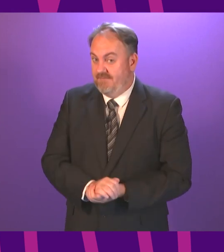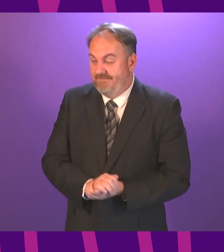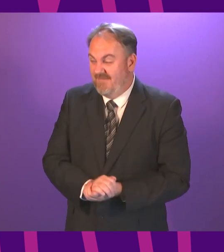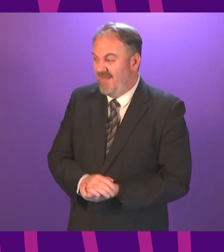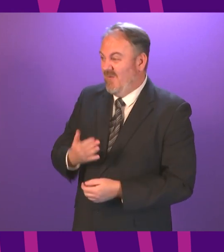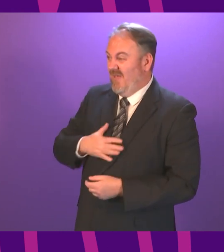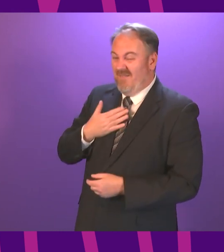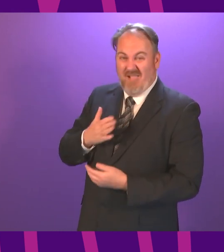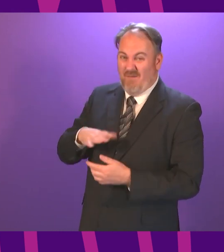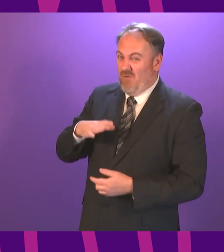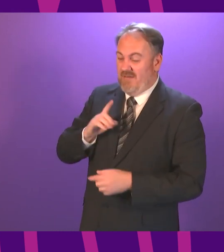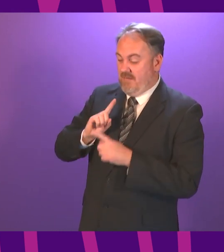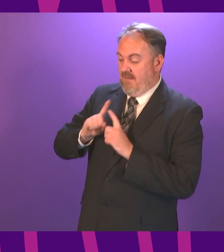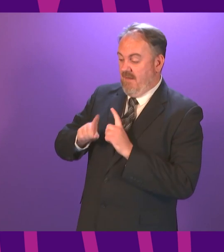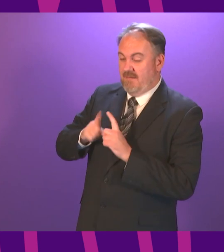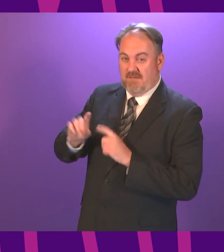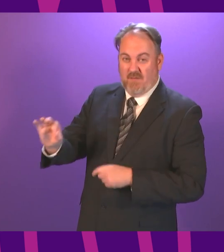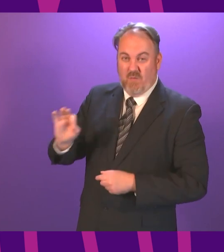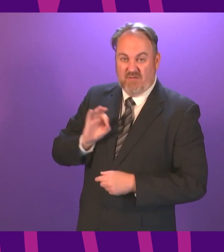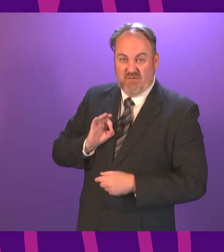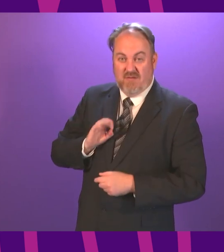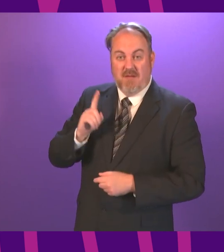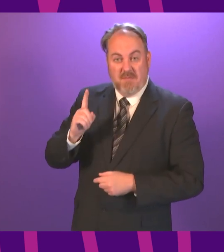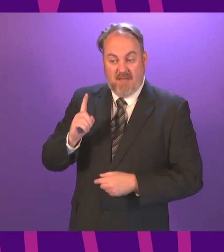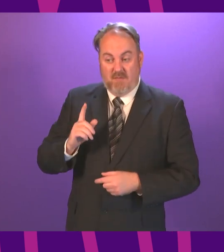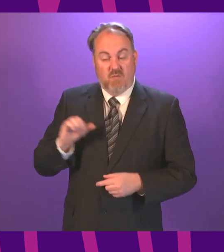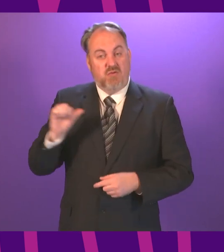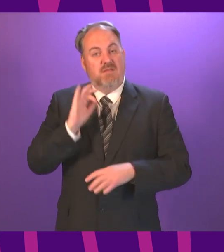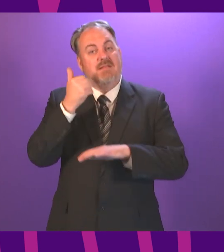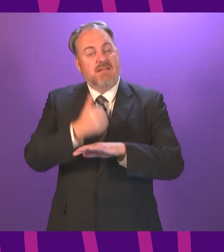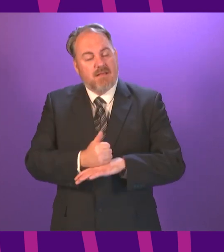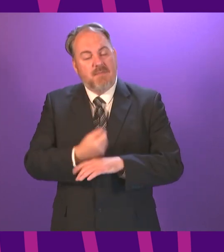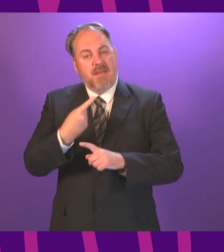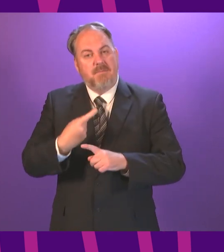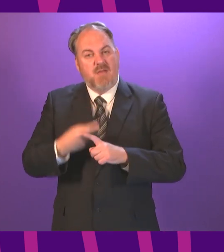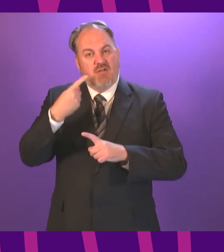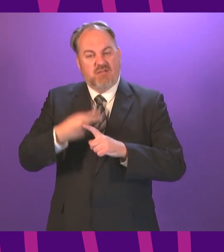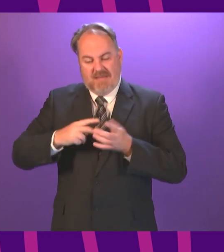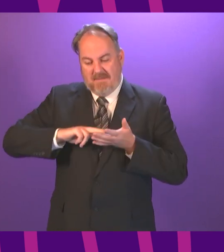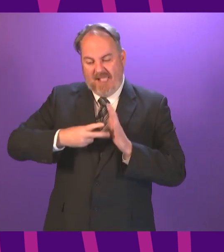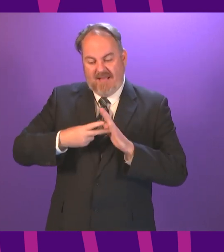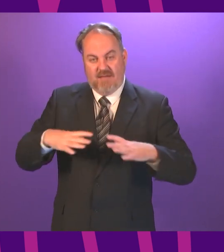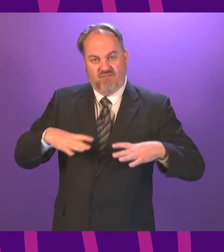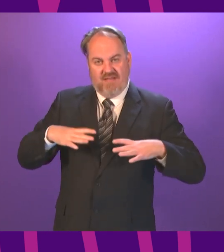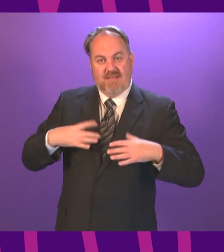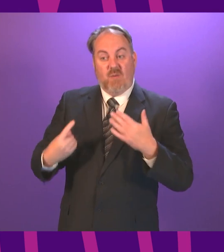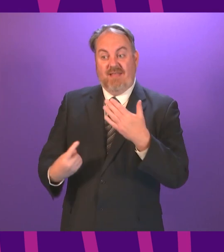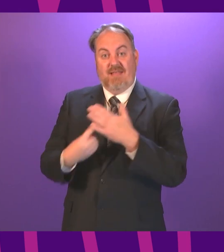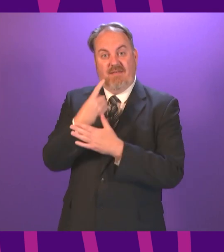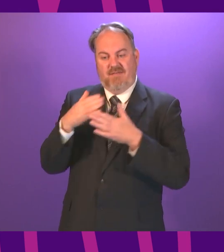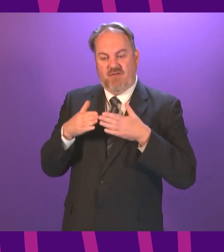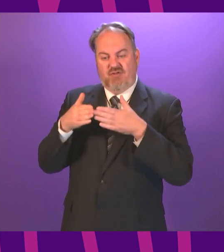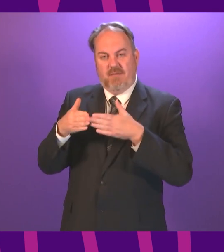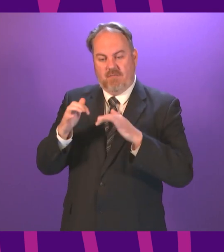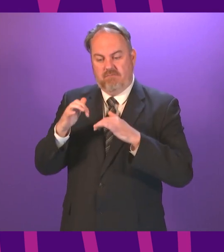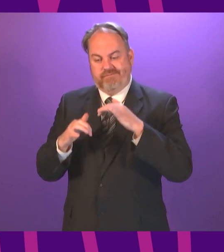answered. We need to have an emergency plan, if you like, for when these sorts of incidents arise. We can respond in a way, which is, again, as I